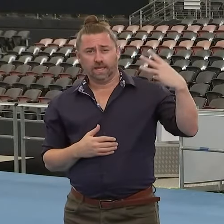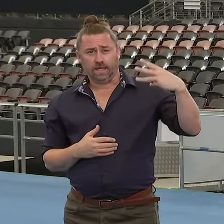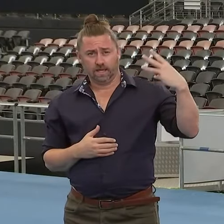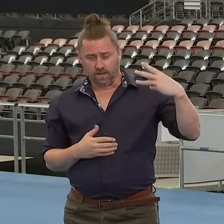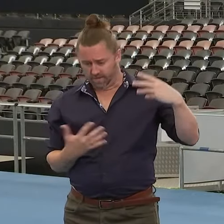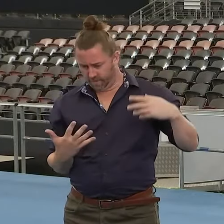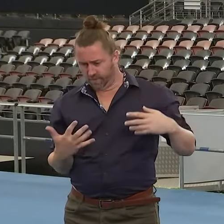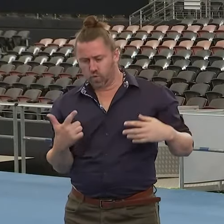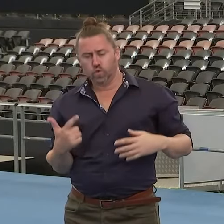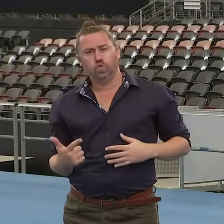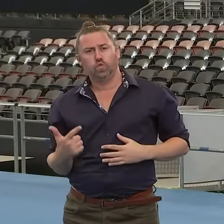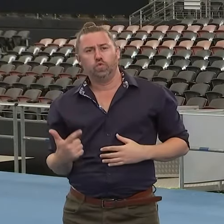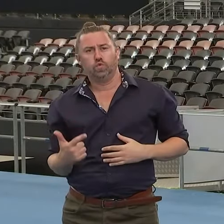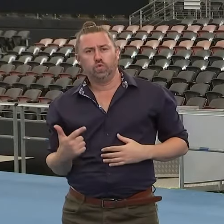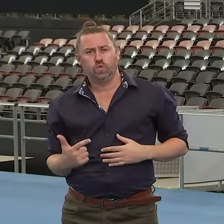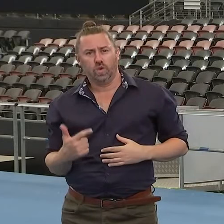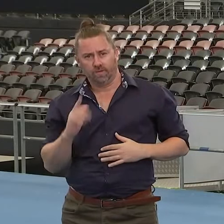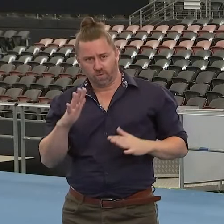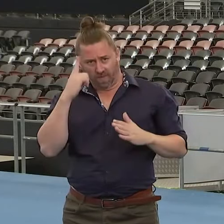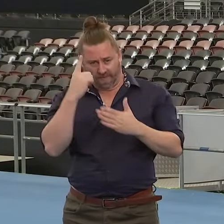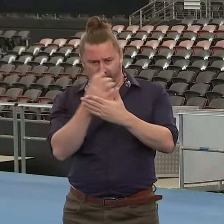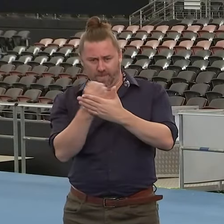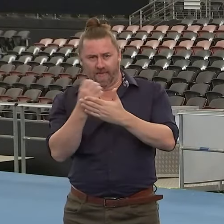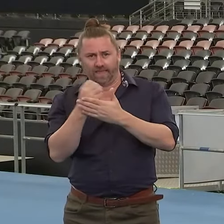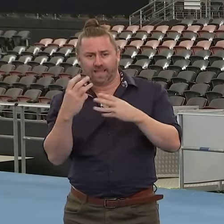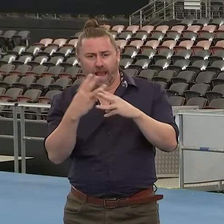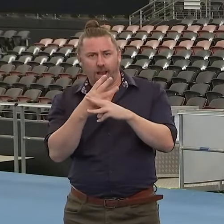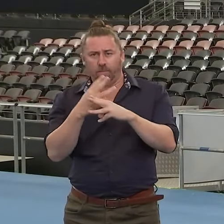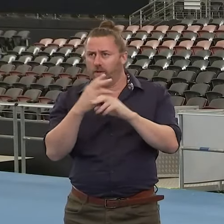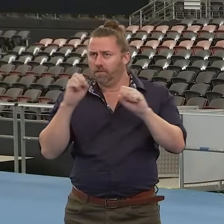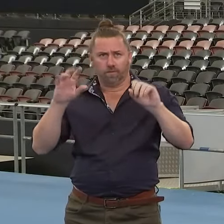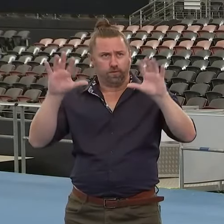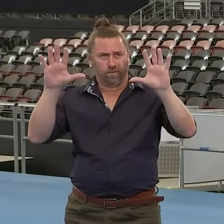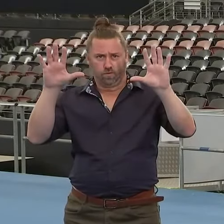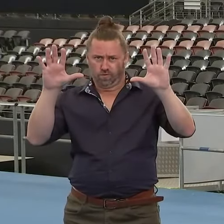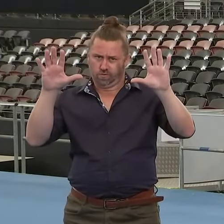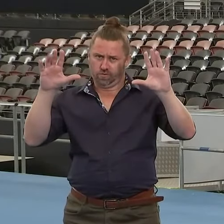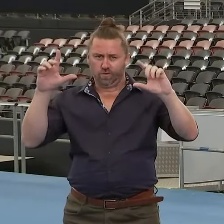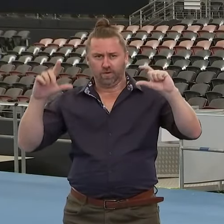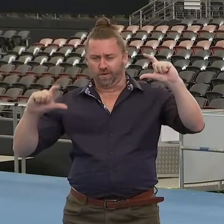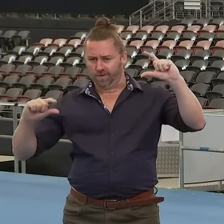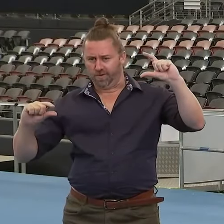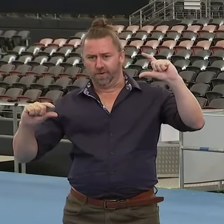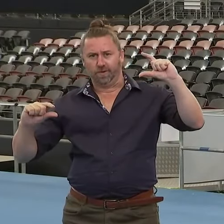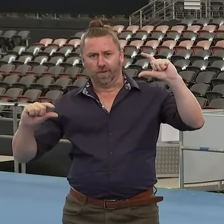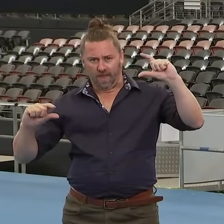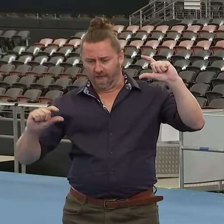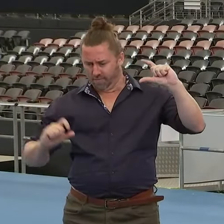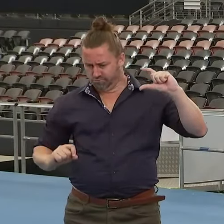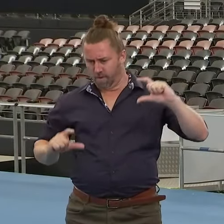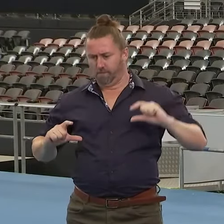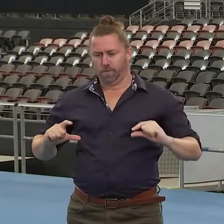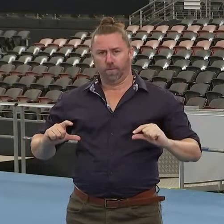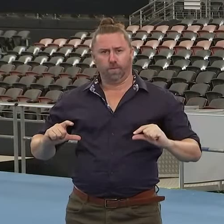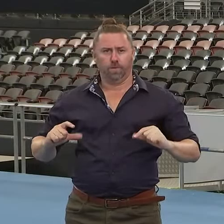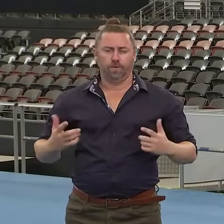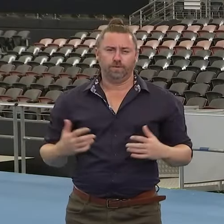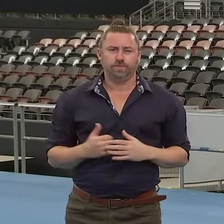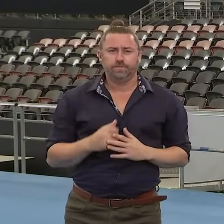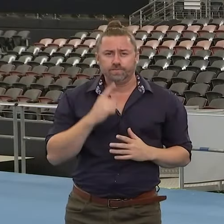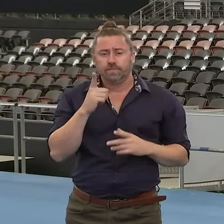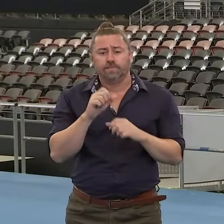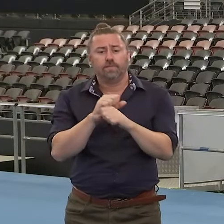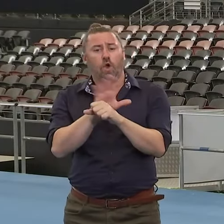to go to get vaccinated. I encourage people to come forward. The news about our number of COVID patients in our